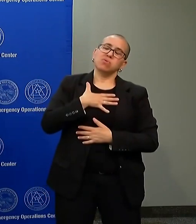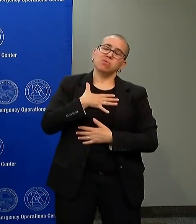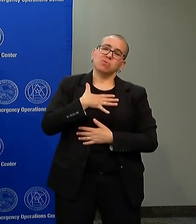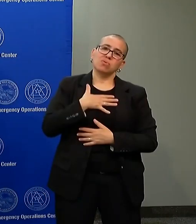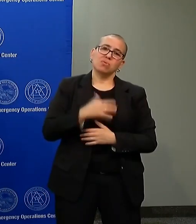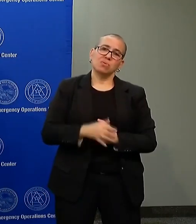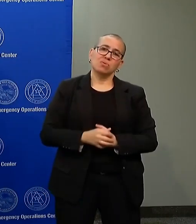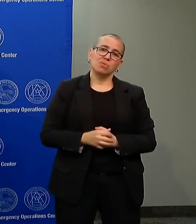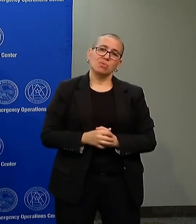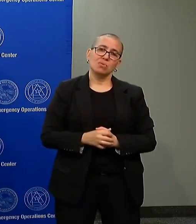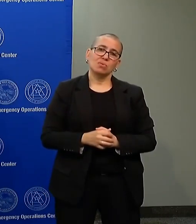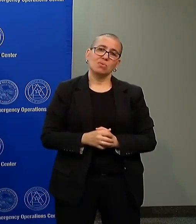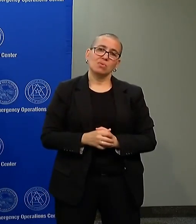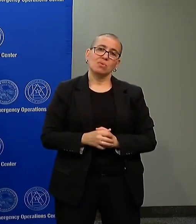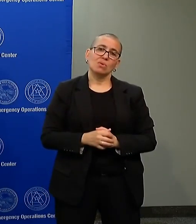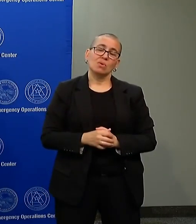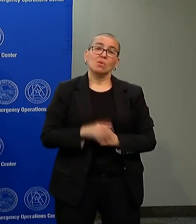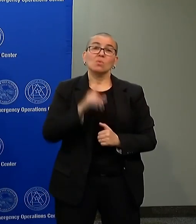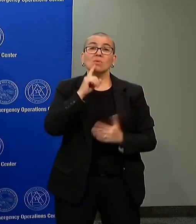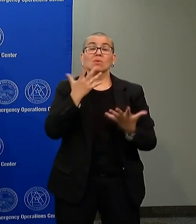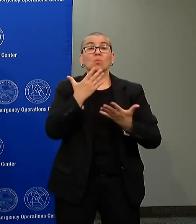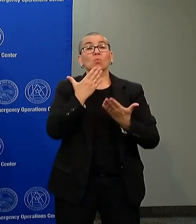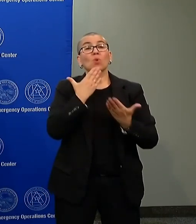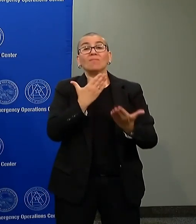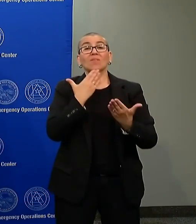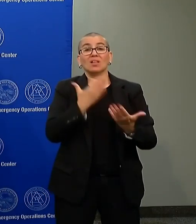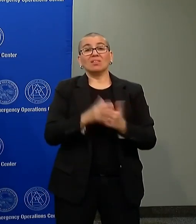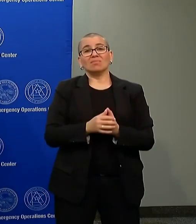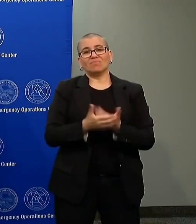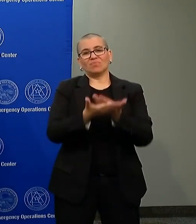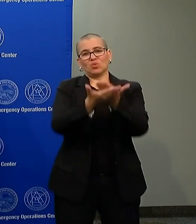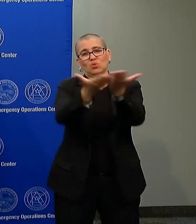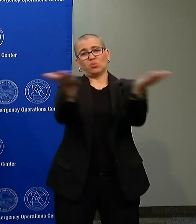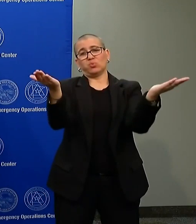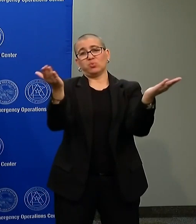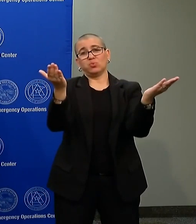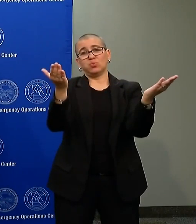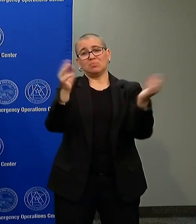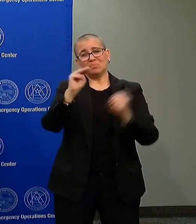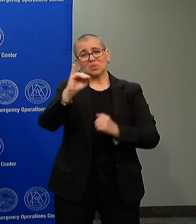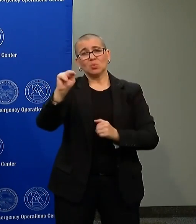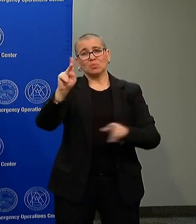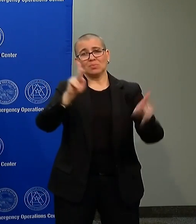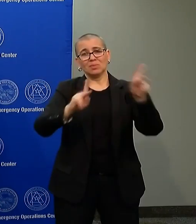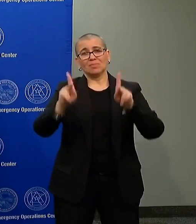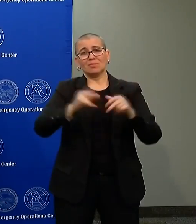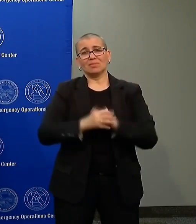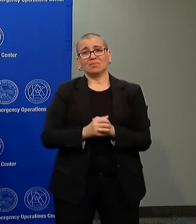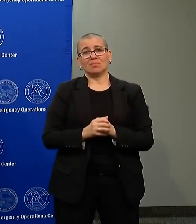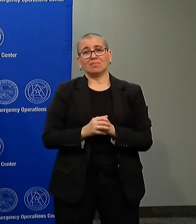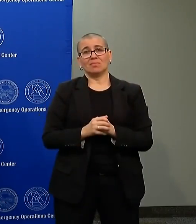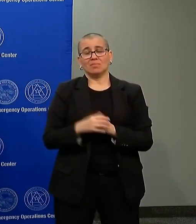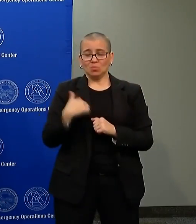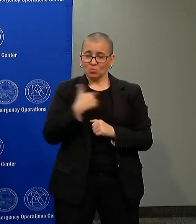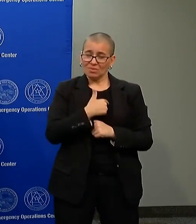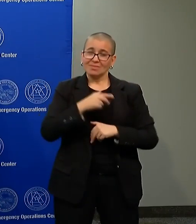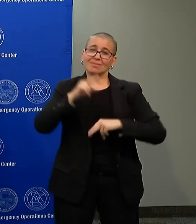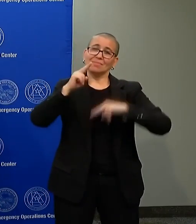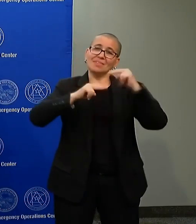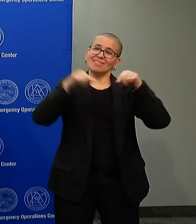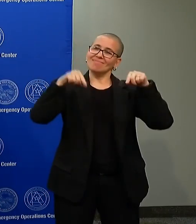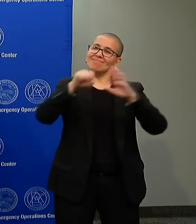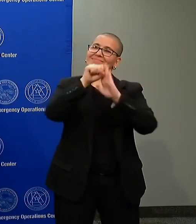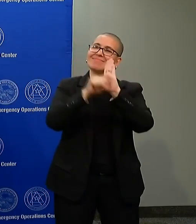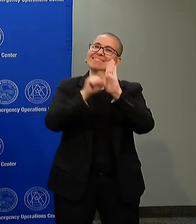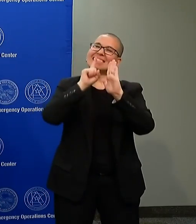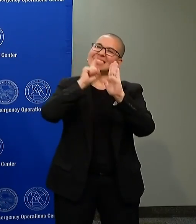And I am most grateful to Minnesotans. We built this state. We built the North Star. Everything that we